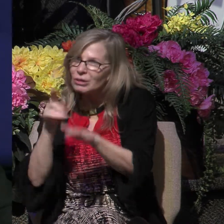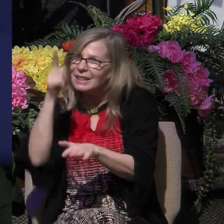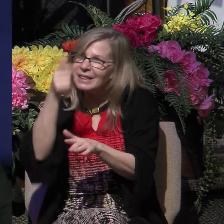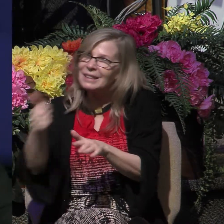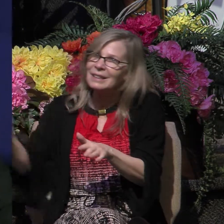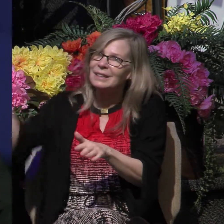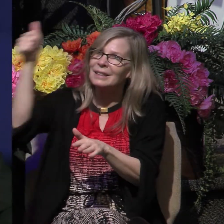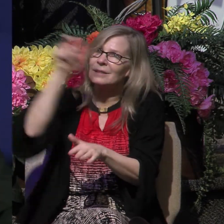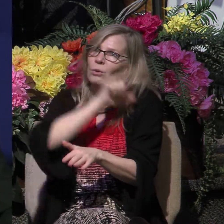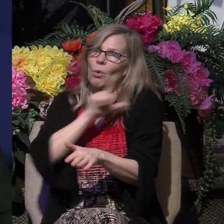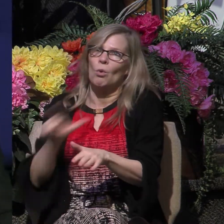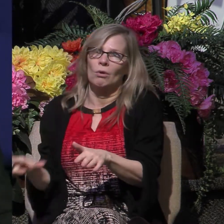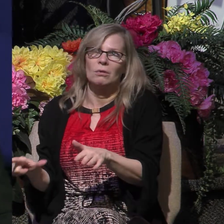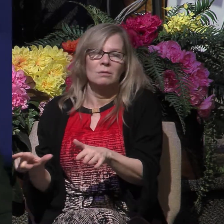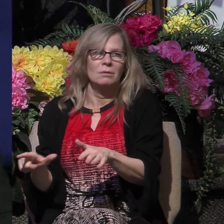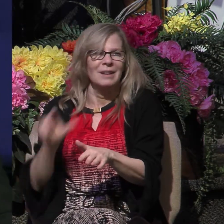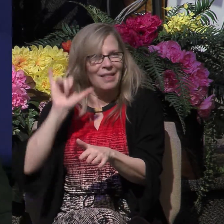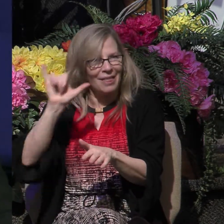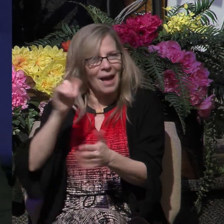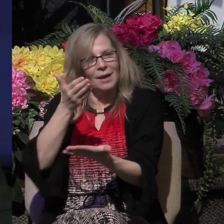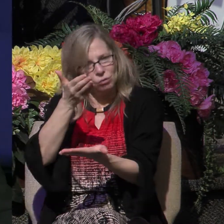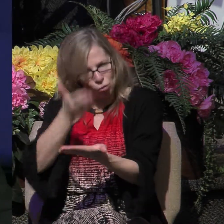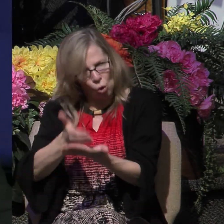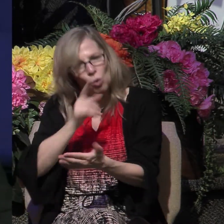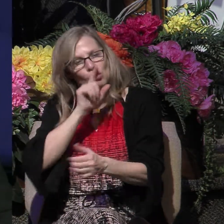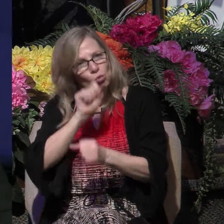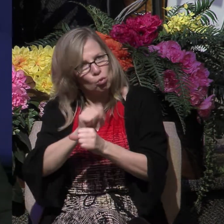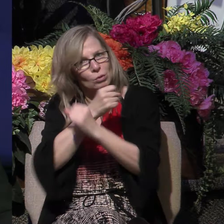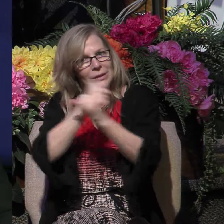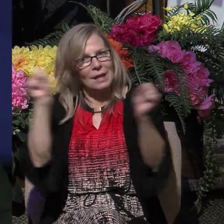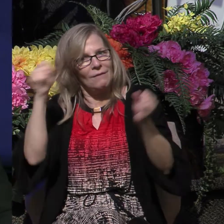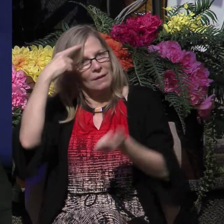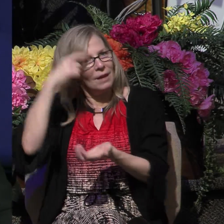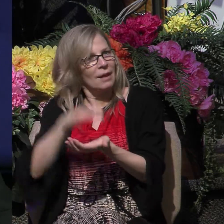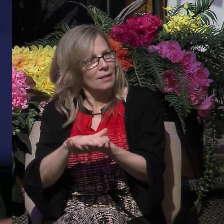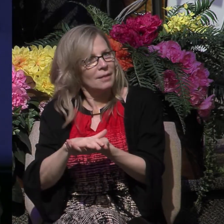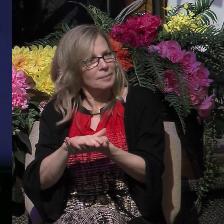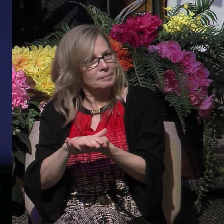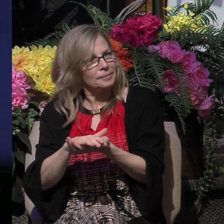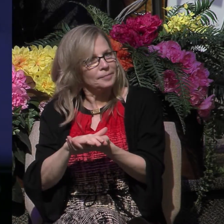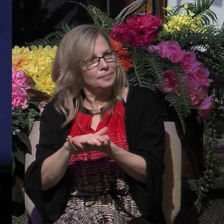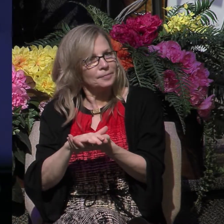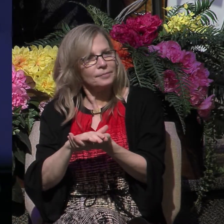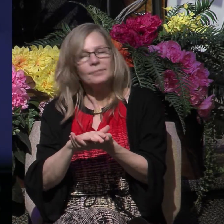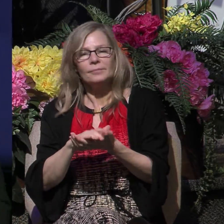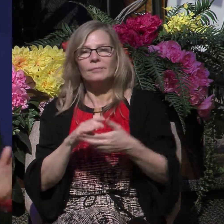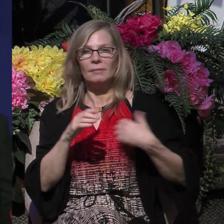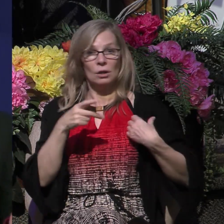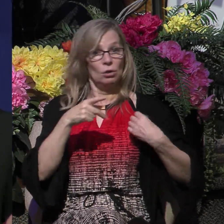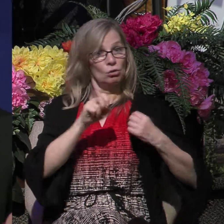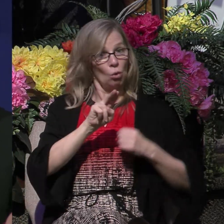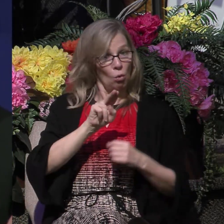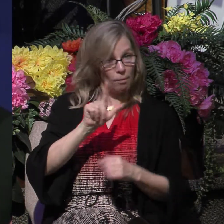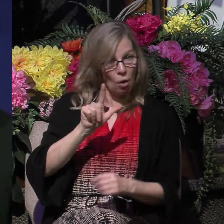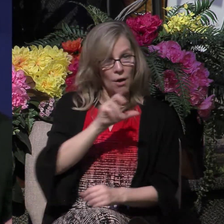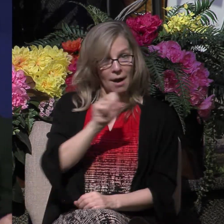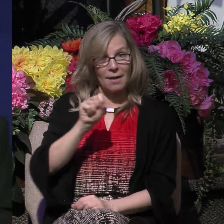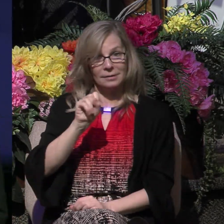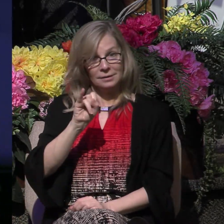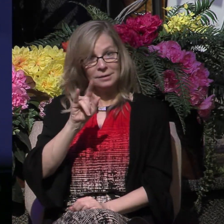Those are the elements of true saving faith. Now, in addition then to directing the jailer to the person of Jesus Christ and telling him